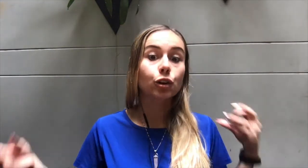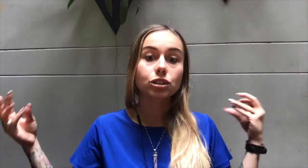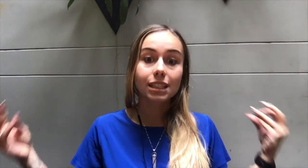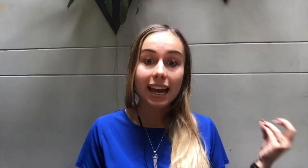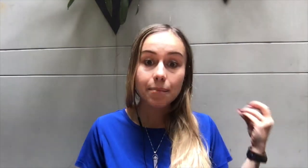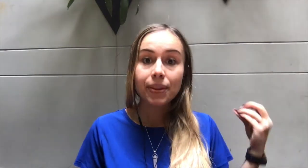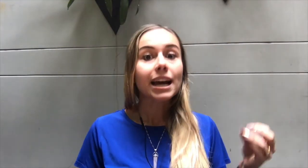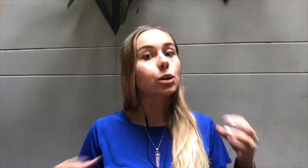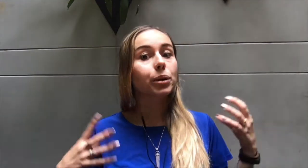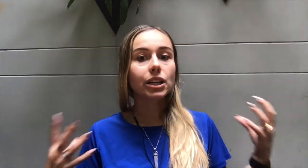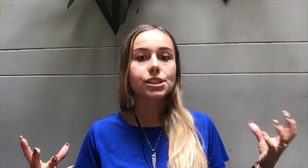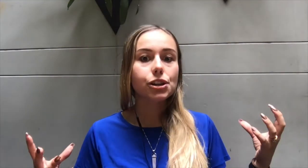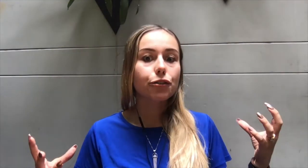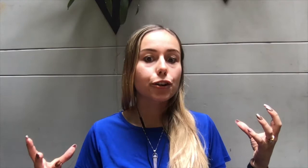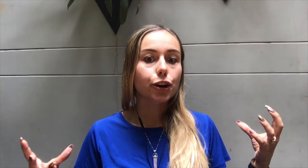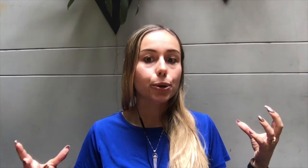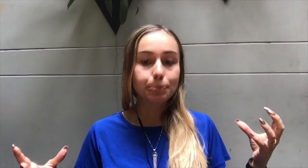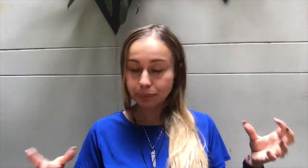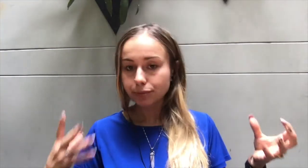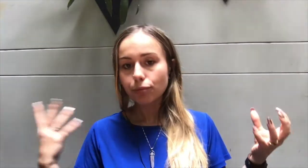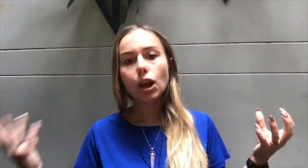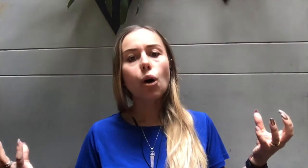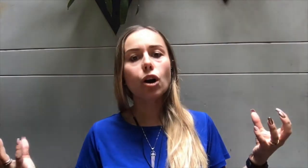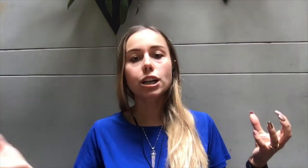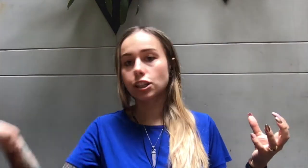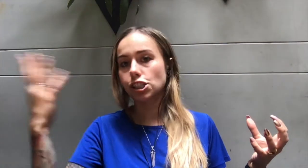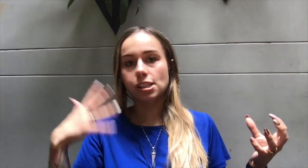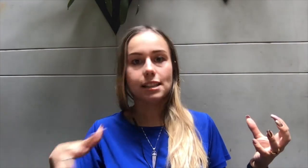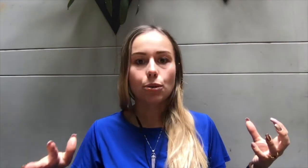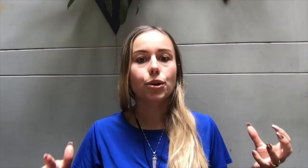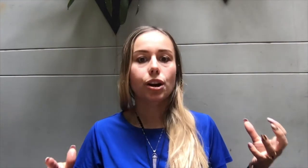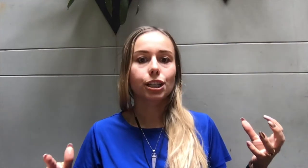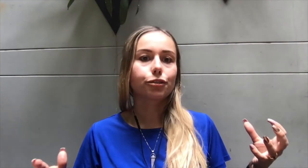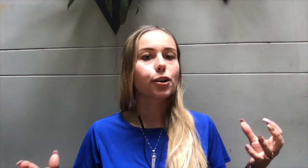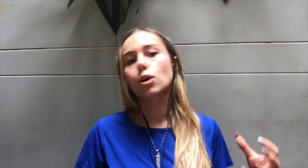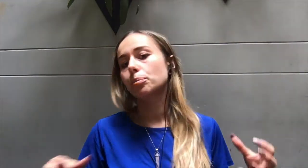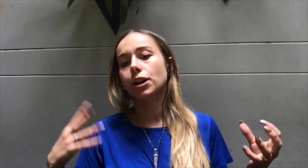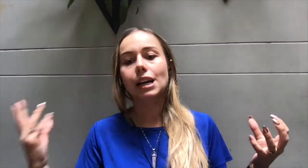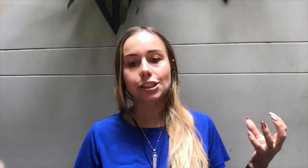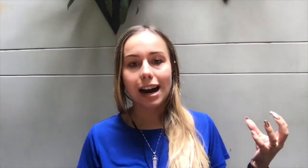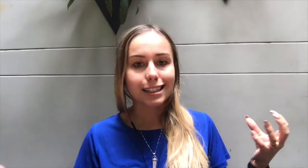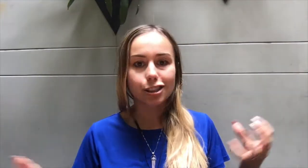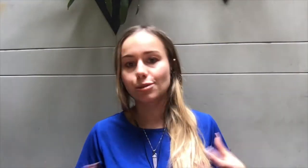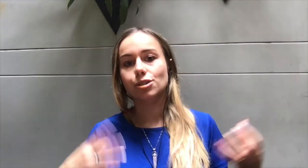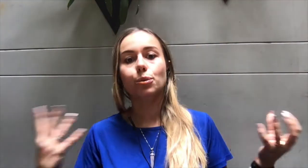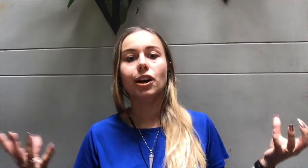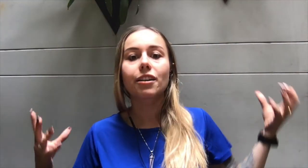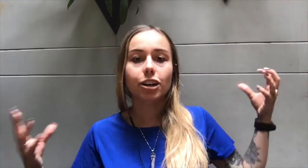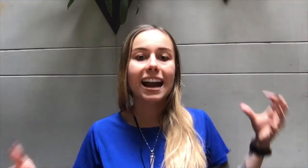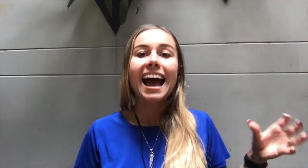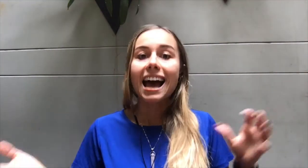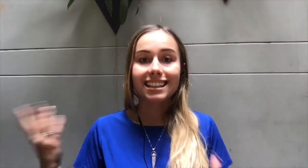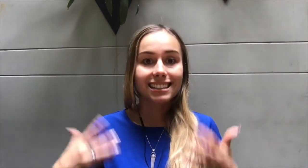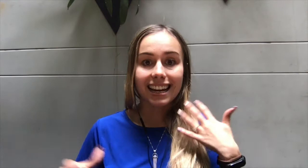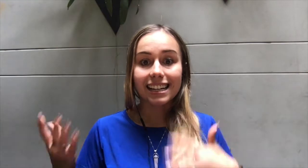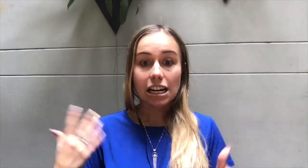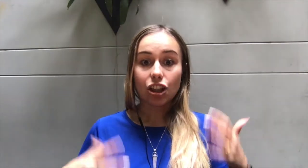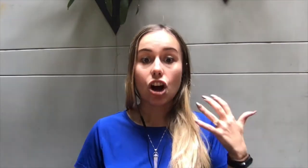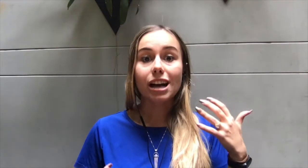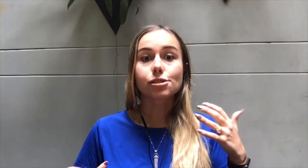day. It'll be easier for you. Or you could just download it on your phone, put it on your iTunes or wherever, and then take it along as